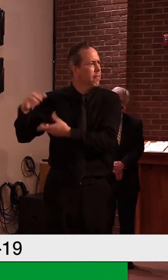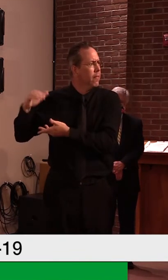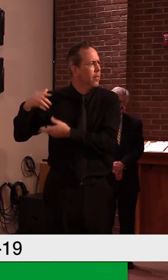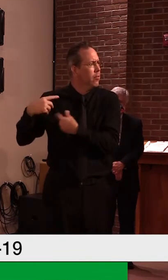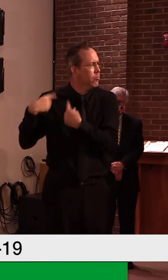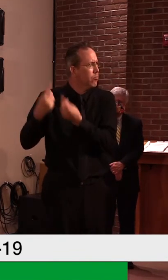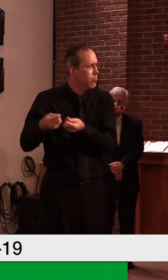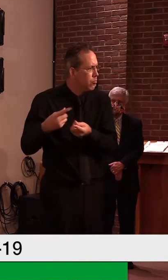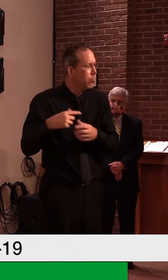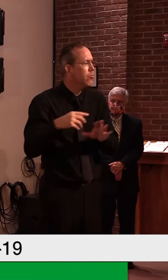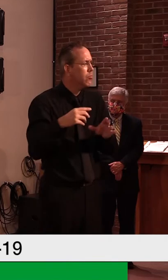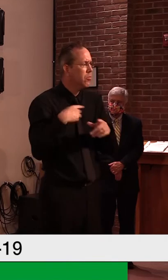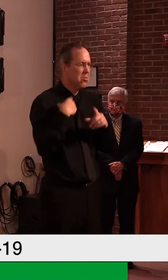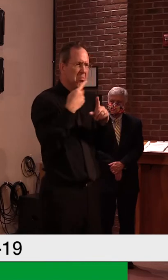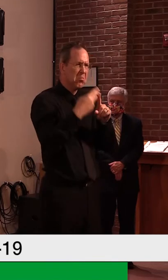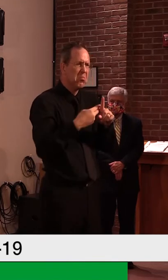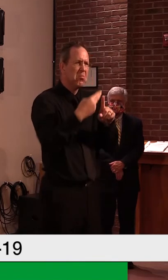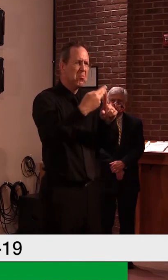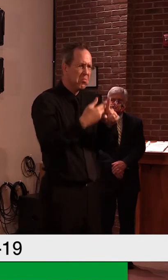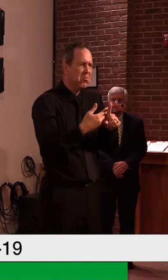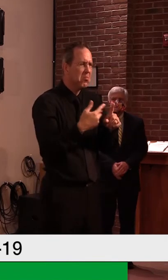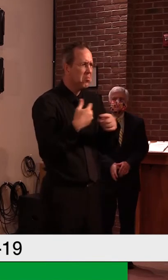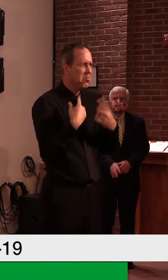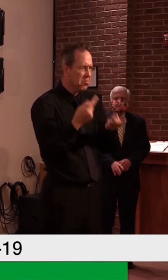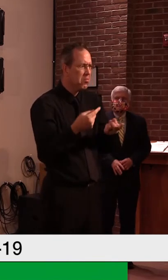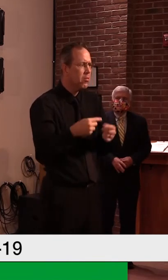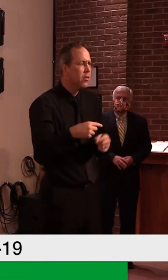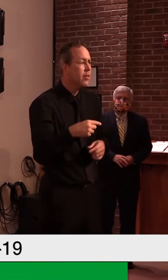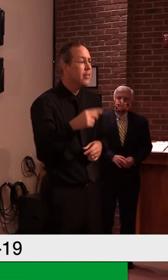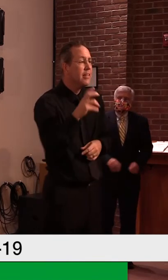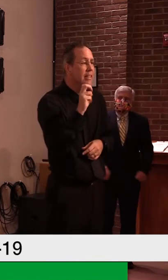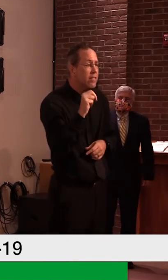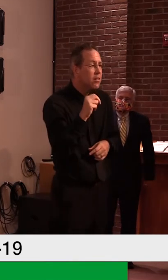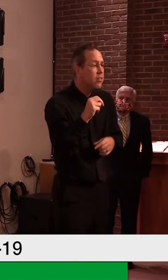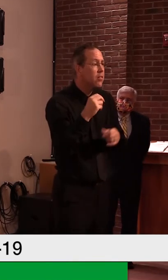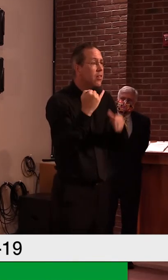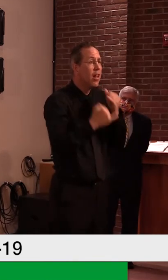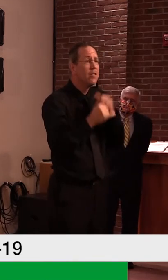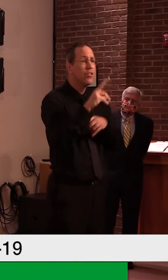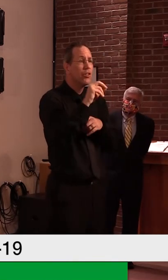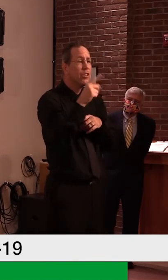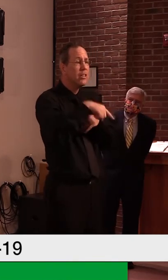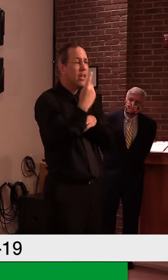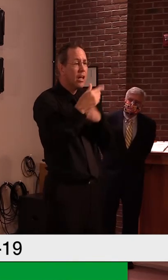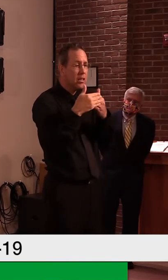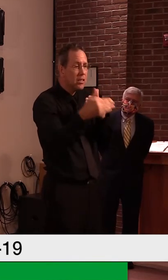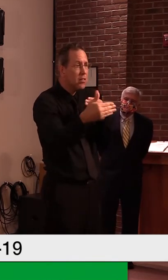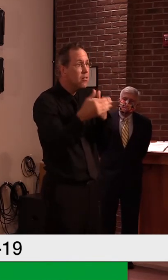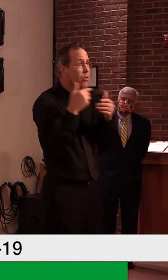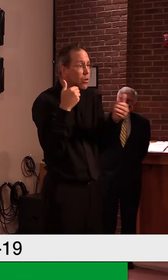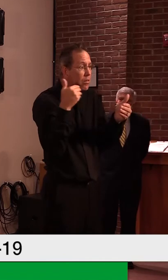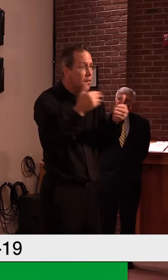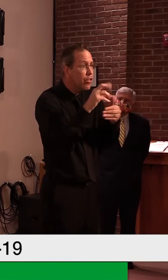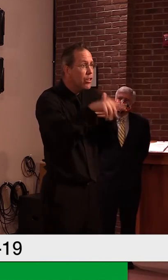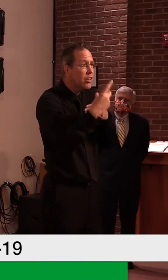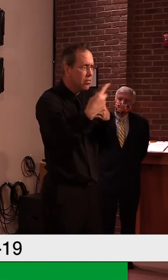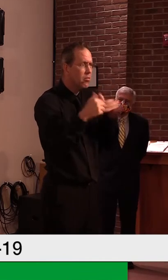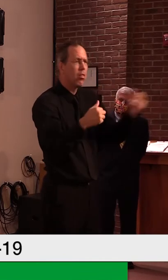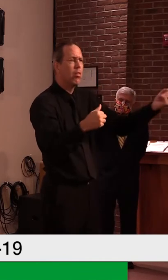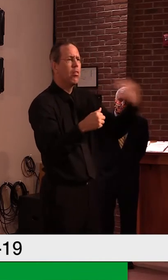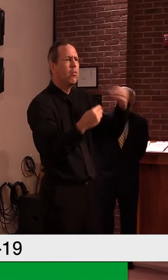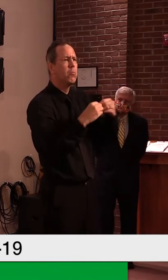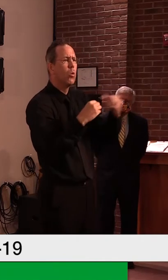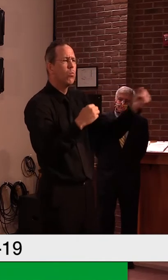uh, over the last few months, but even over the last month, I've seen a steady increase or leveling out. So, um,